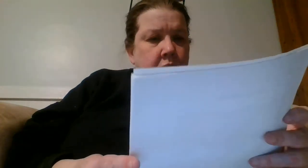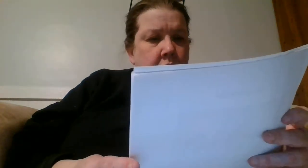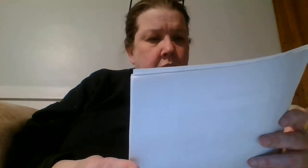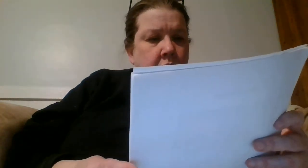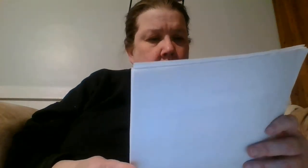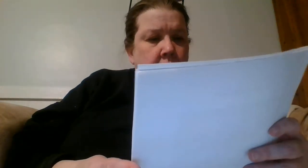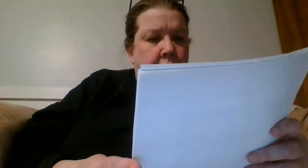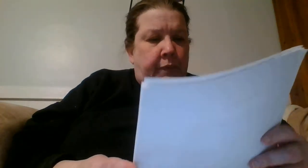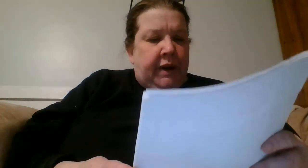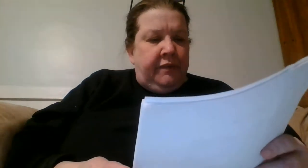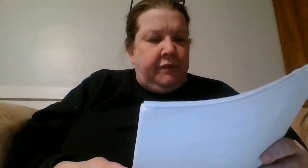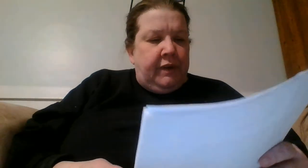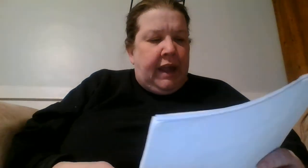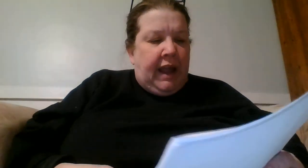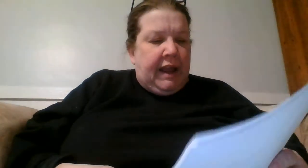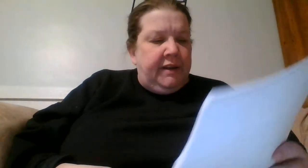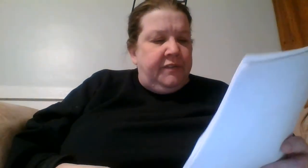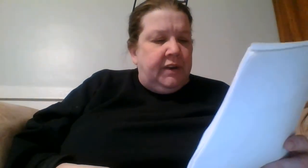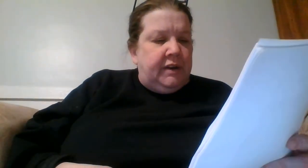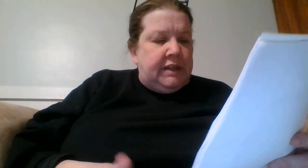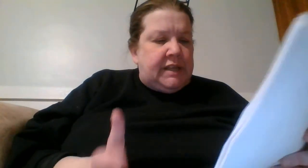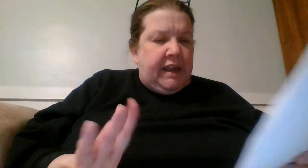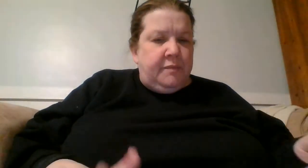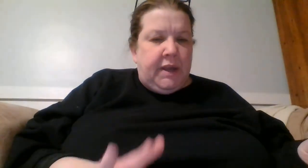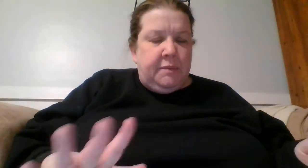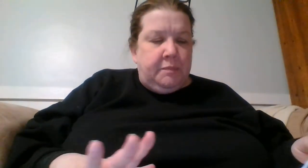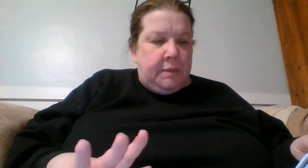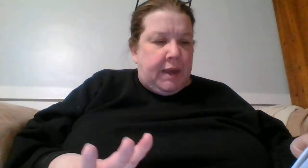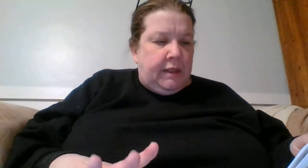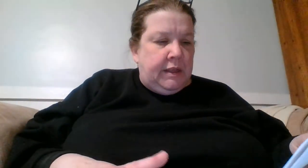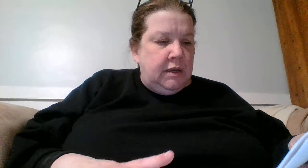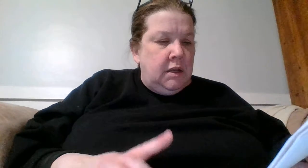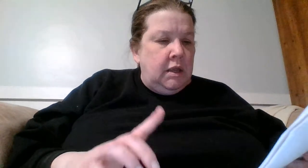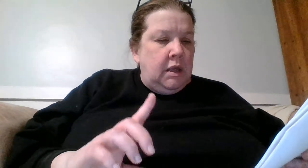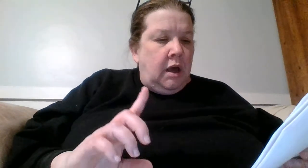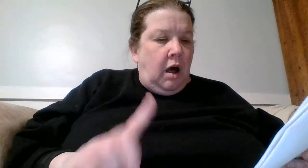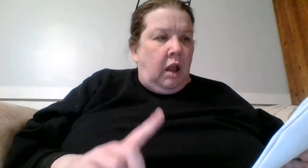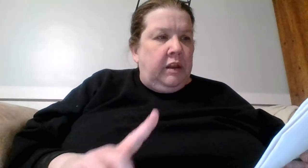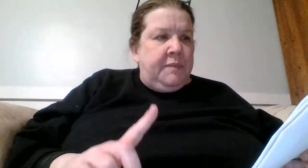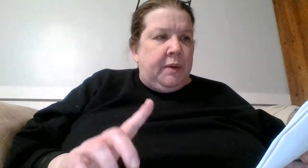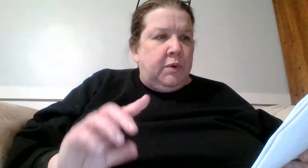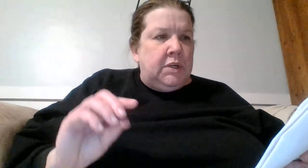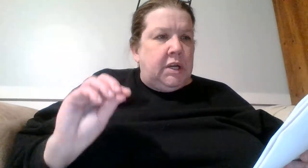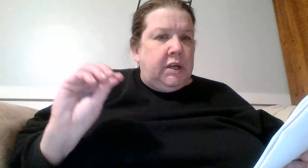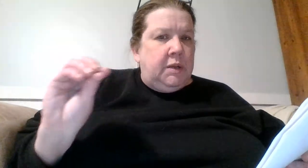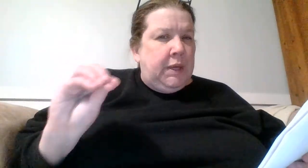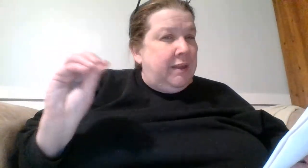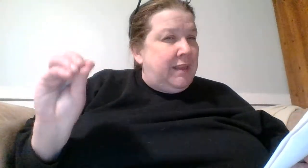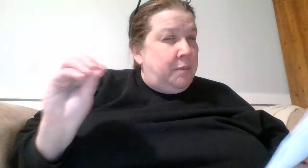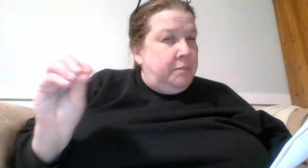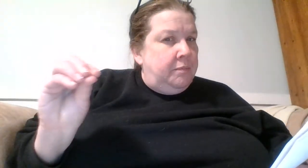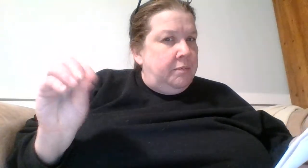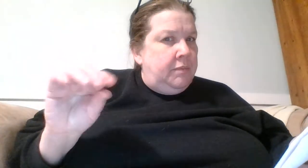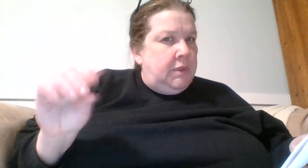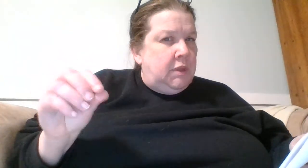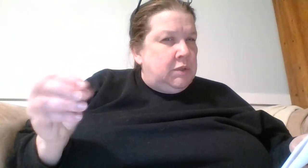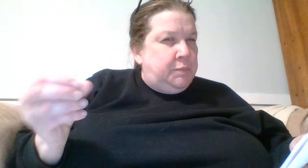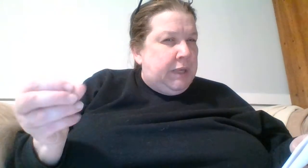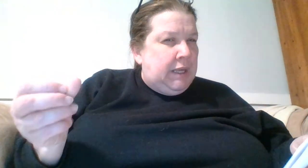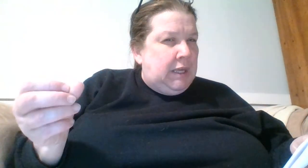um but what I've kind of figured is I have my my palette all of my words are going to be in that those pinky